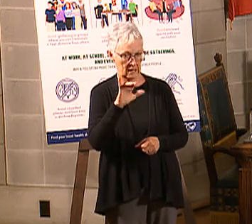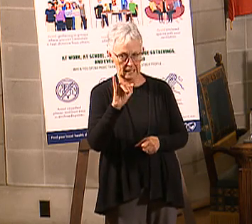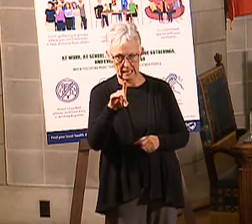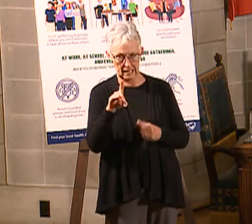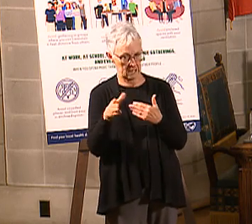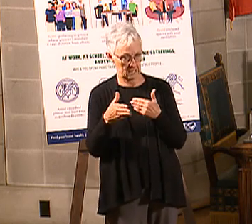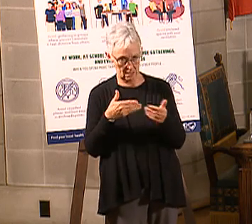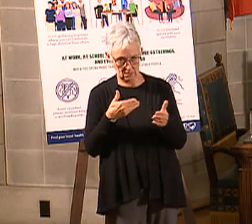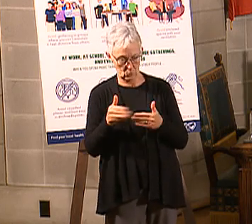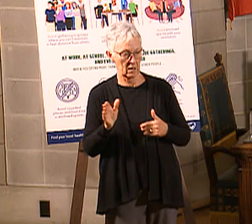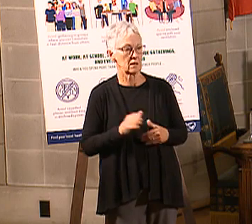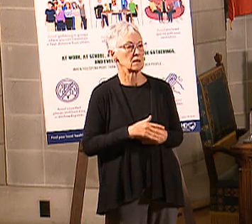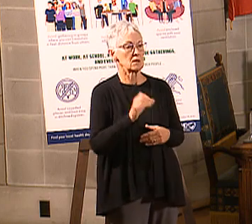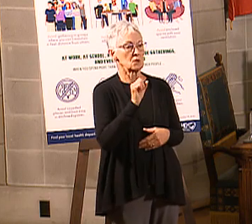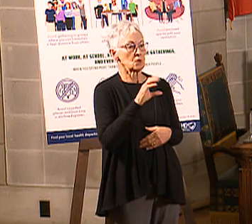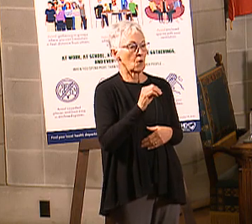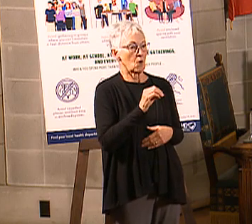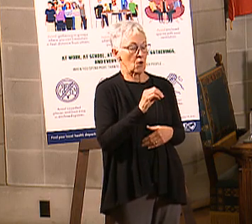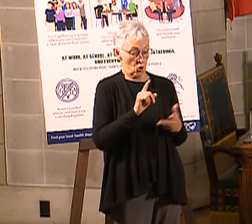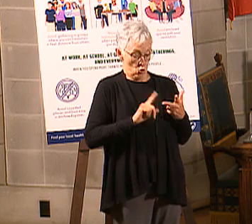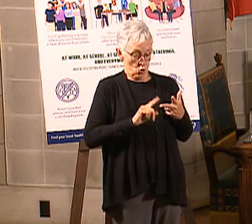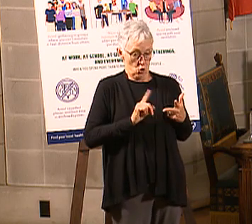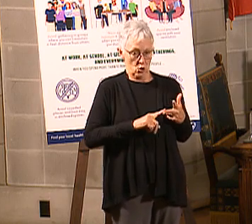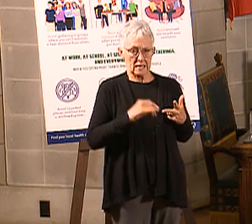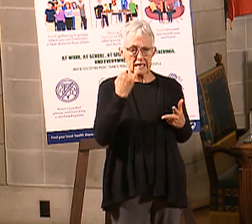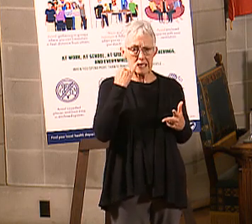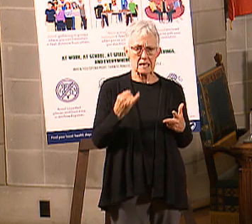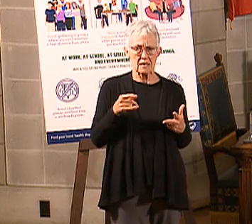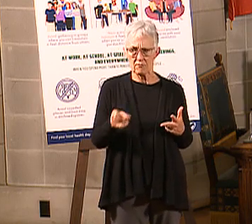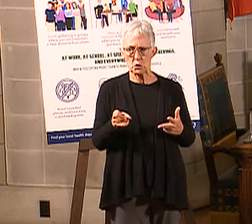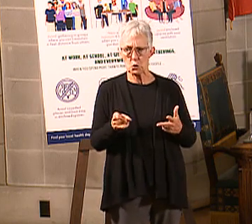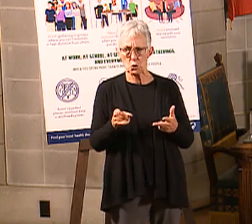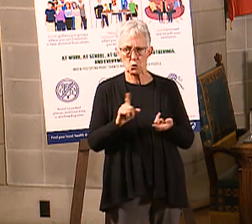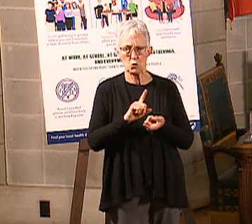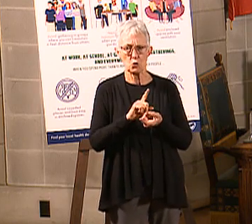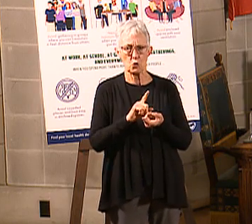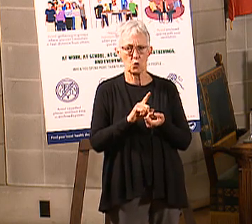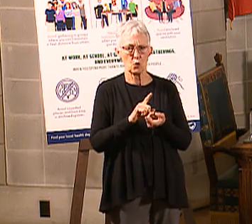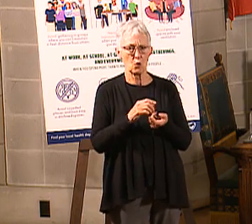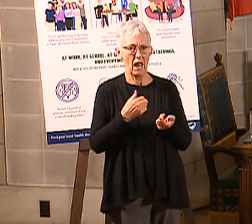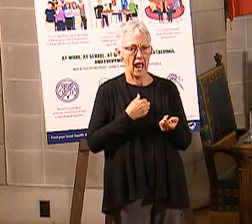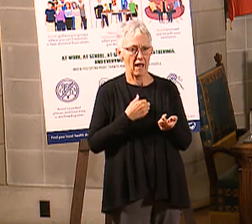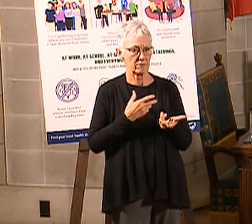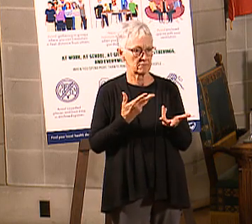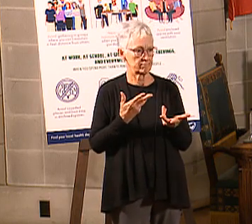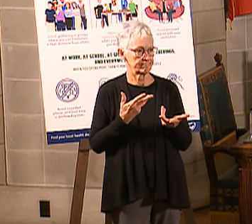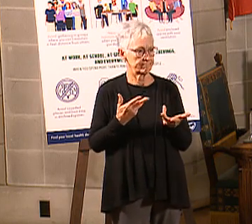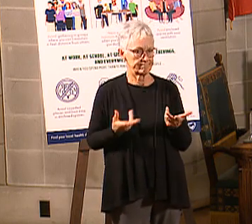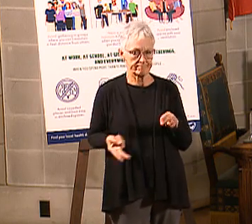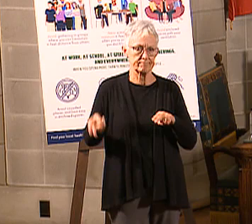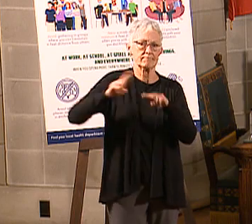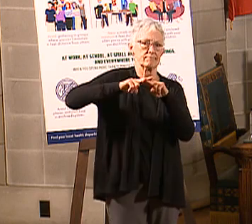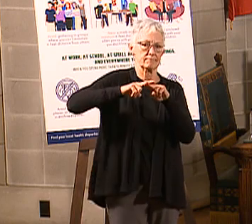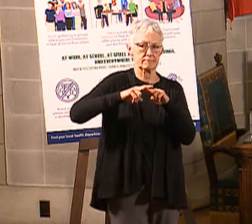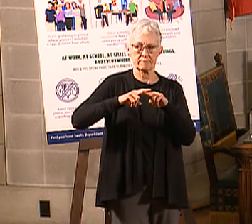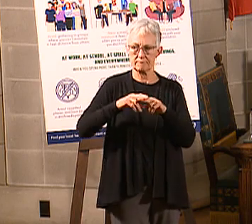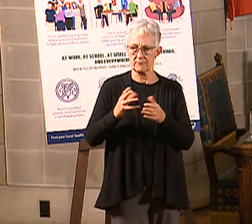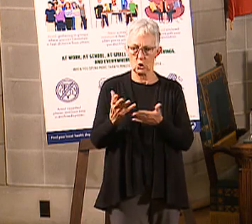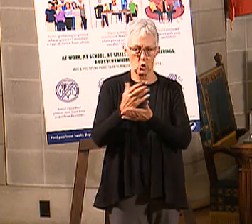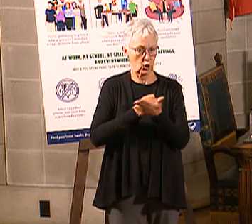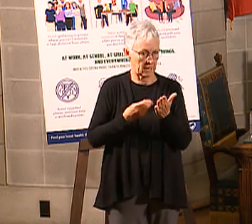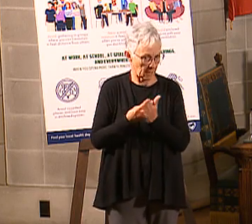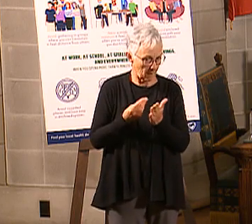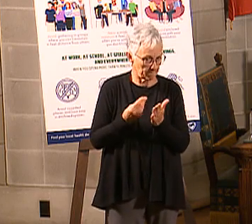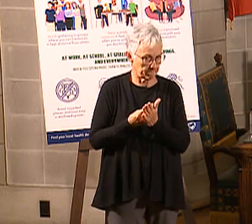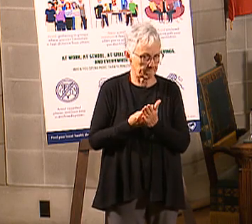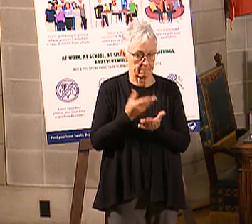a material change in your life's circumstances. So what would that mean? Well, for example, let's say you've got a new job that pays more, or you've got a good